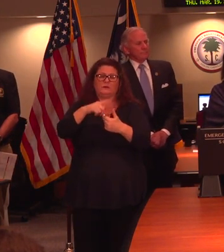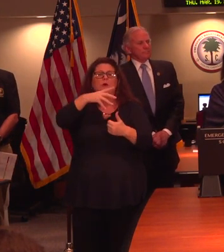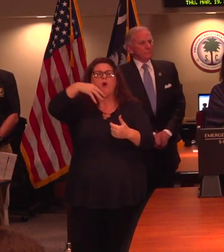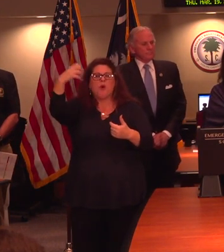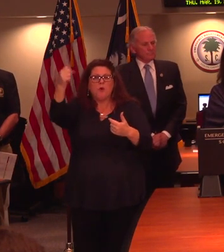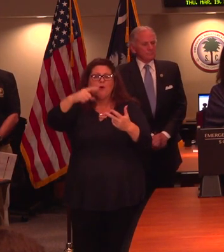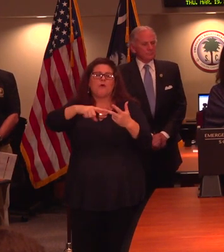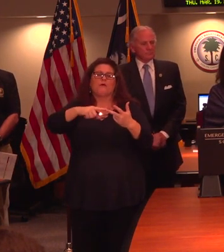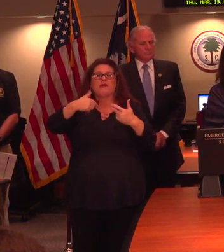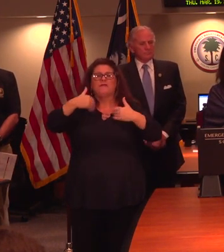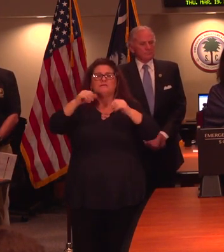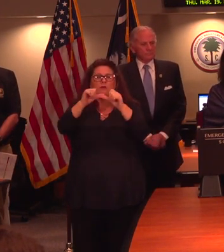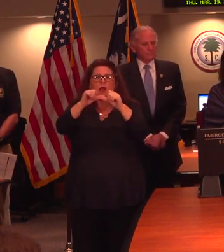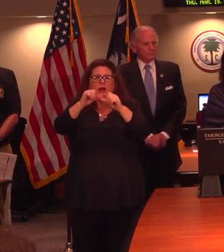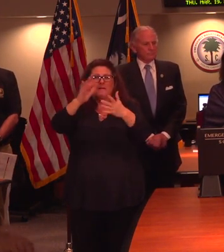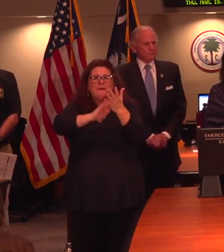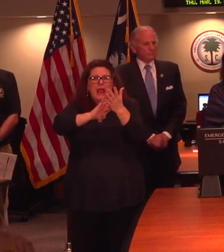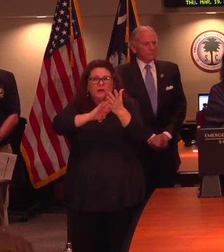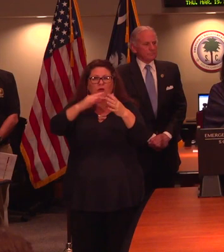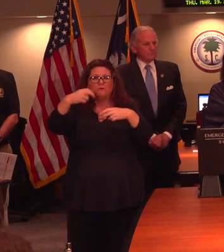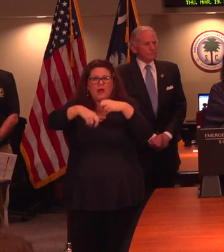like heart disease, diabetes, or lung disease.